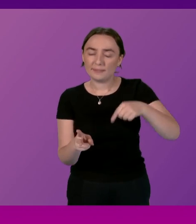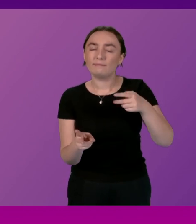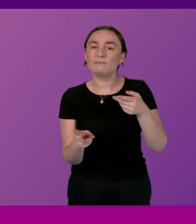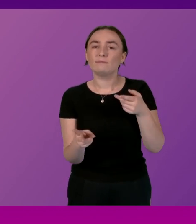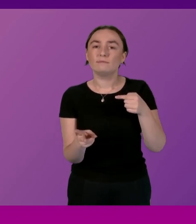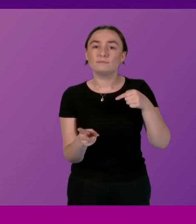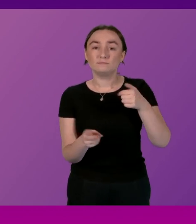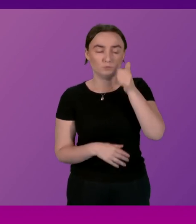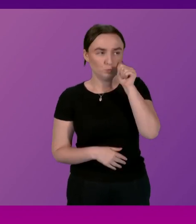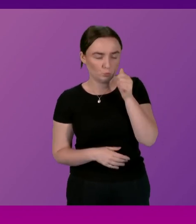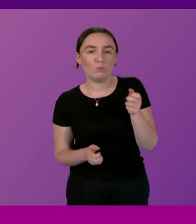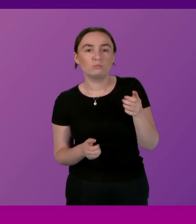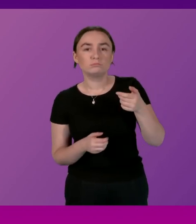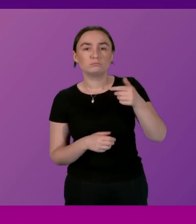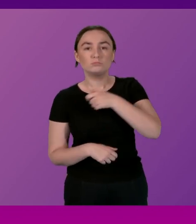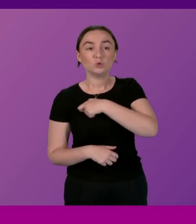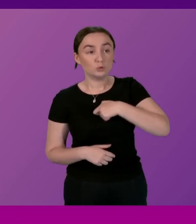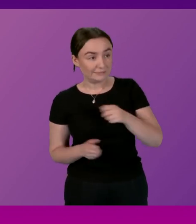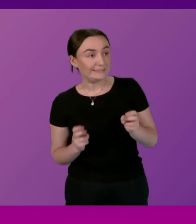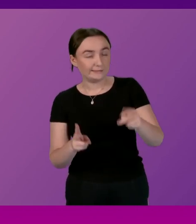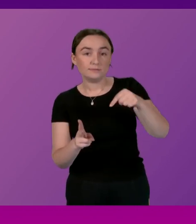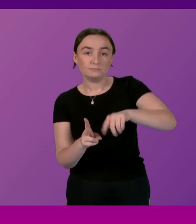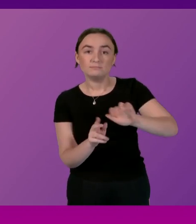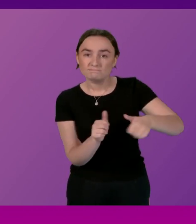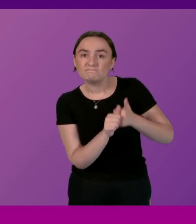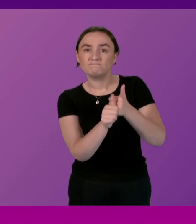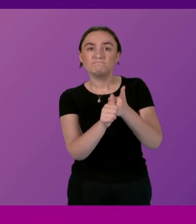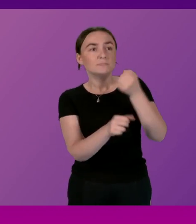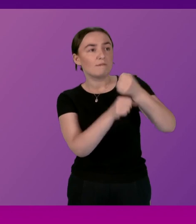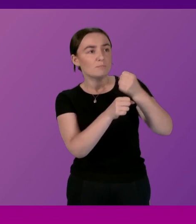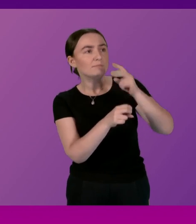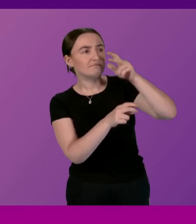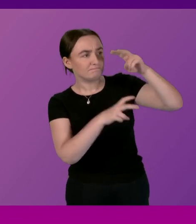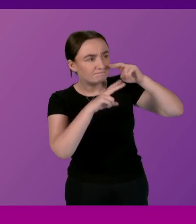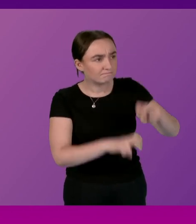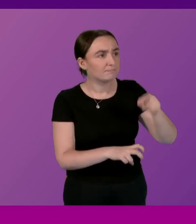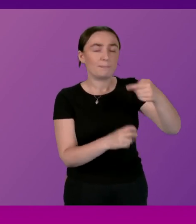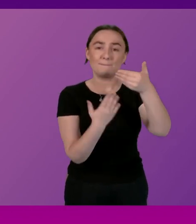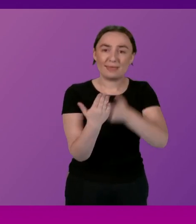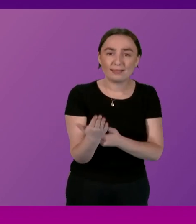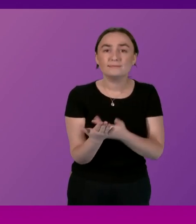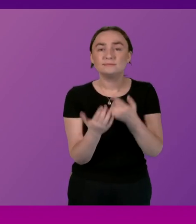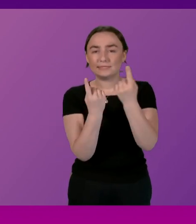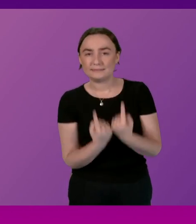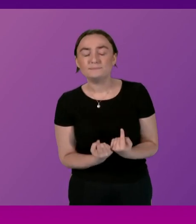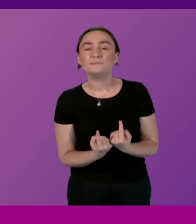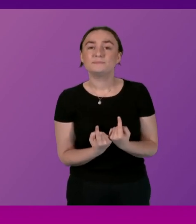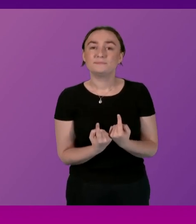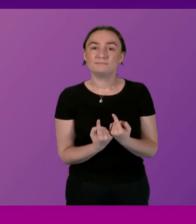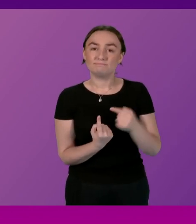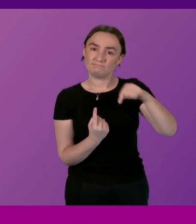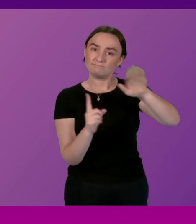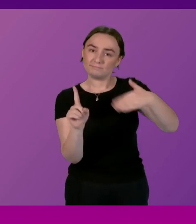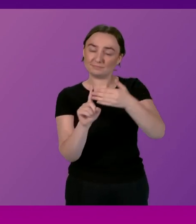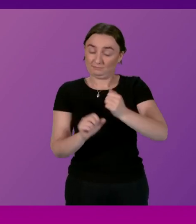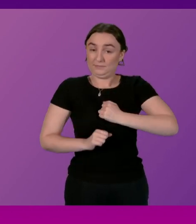is the backbone of the process of holding the government account, the scrutiny of bills and other items, and it is the intention of my